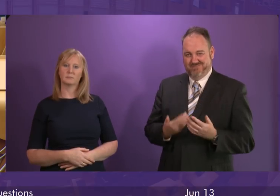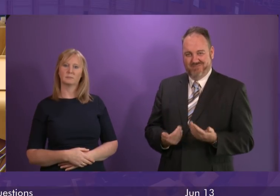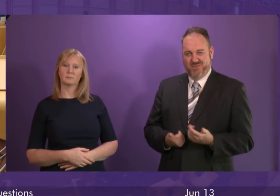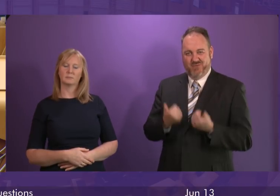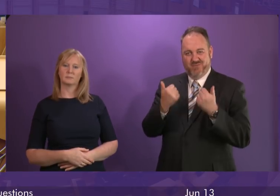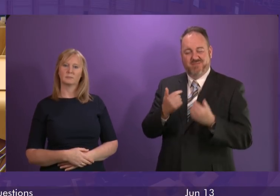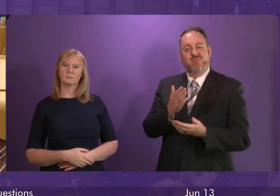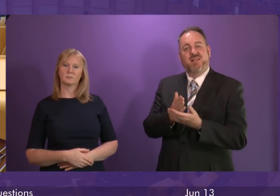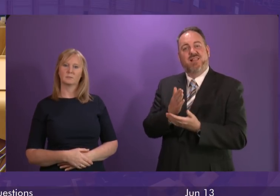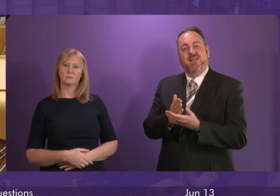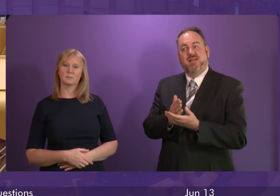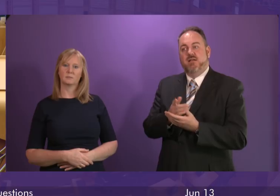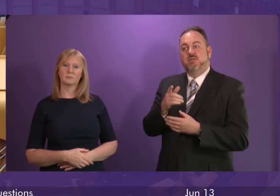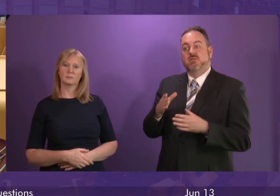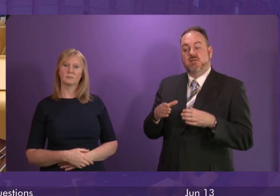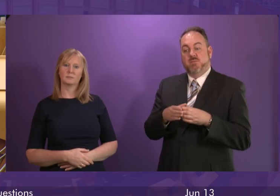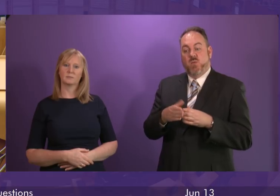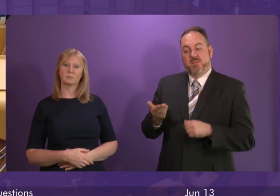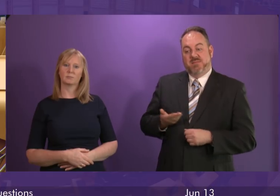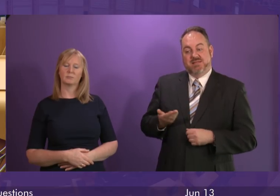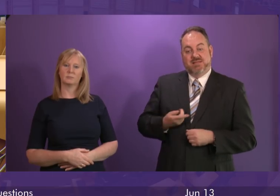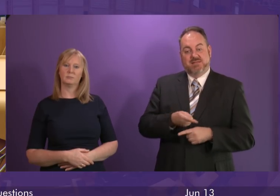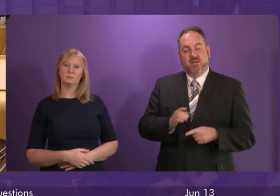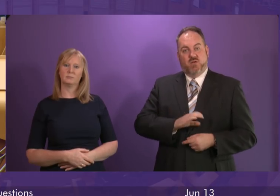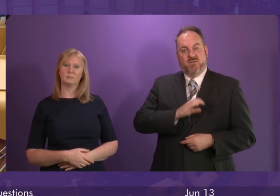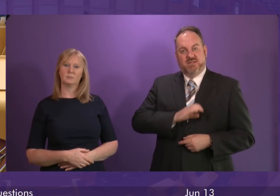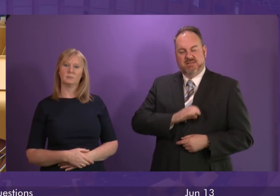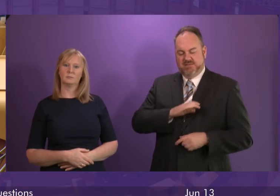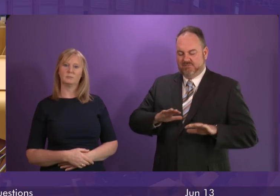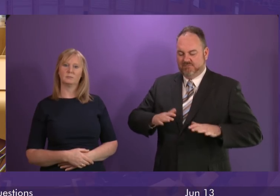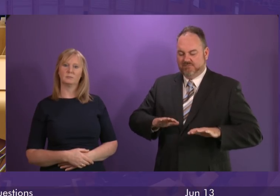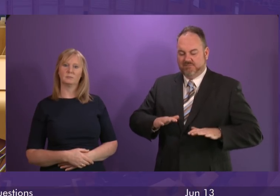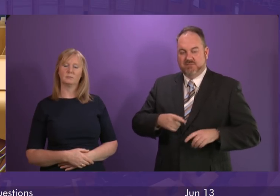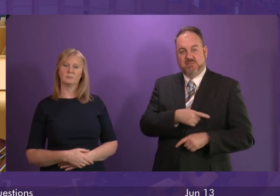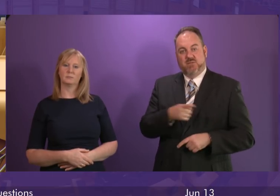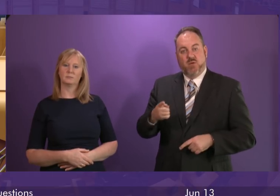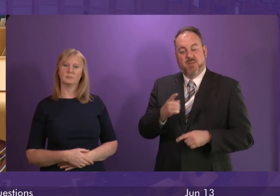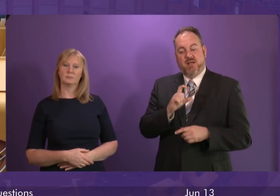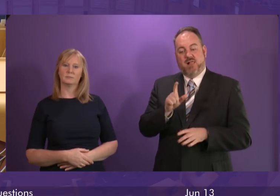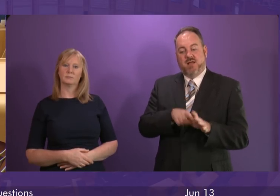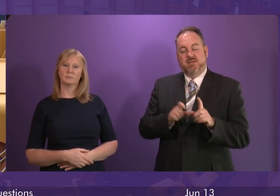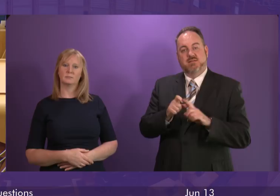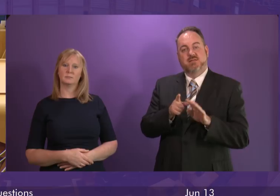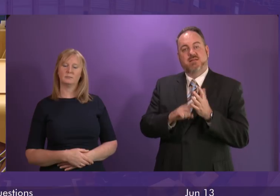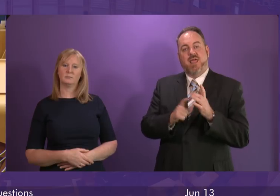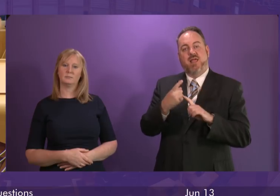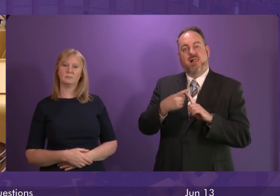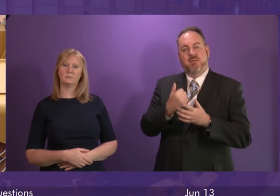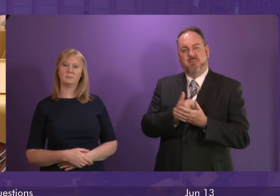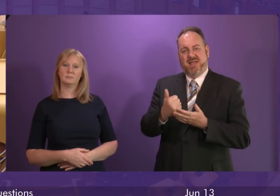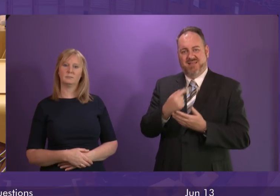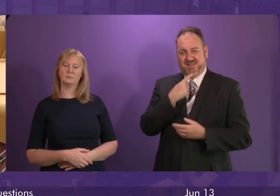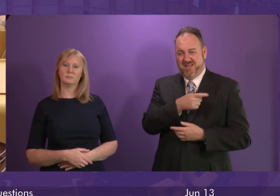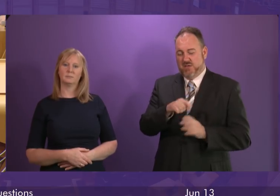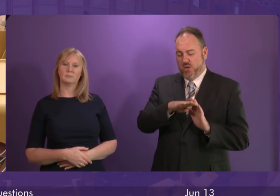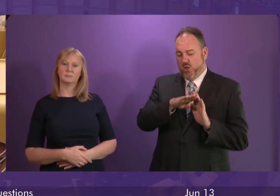declining and small business confidence according to the Clydesdale Bank SME health check index is at its lowest level since